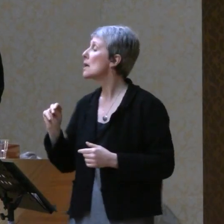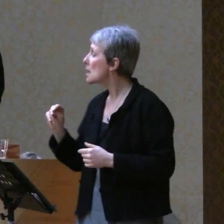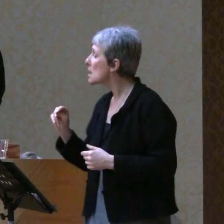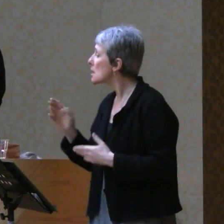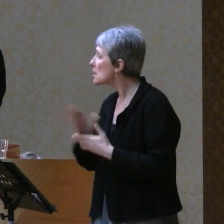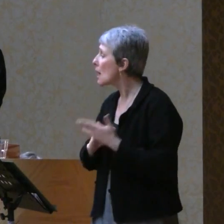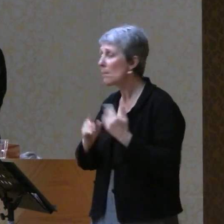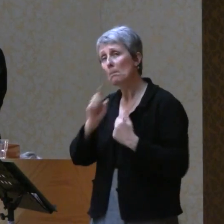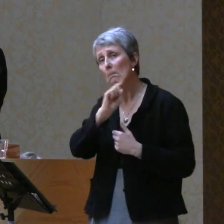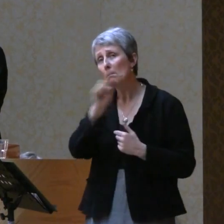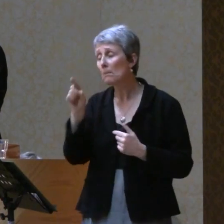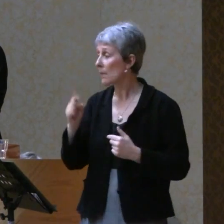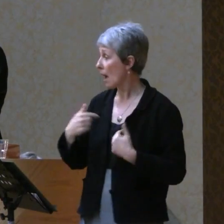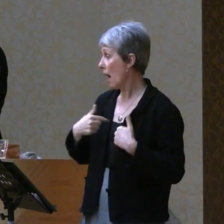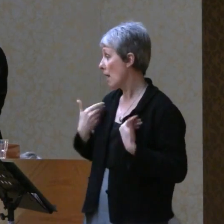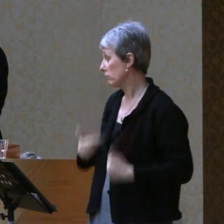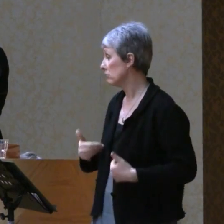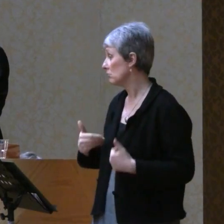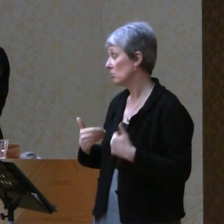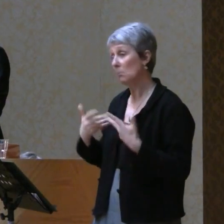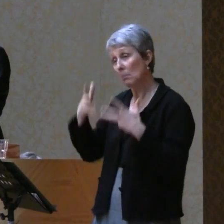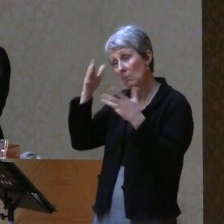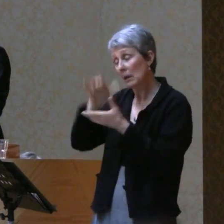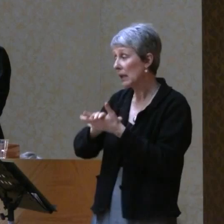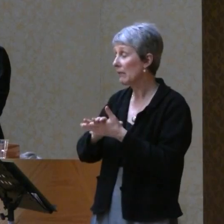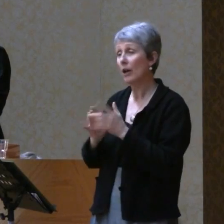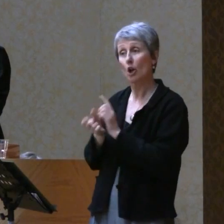I'm one. I was converted.